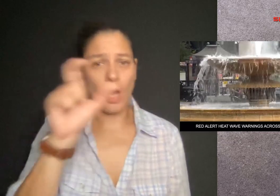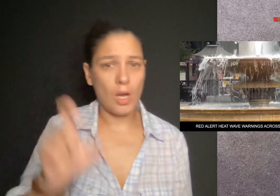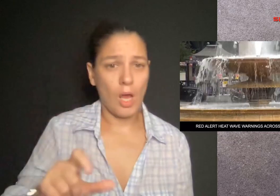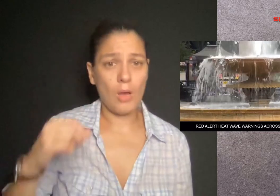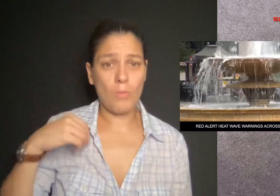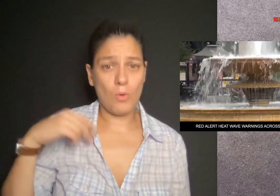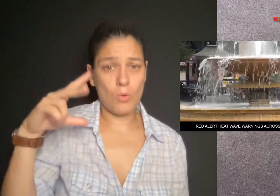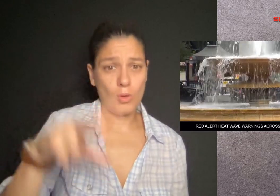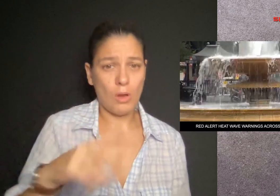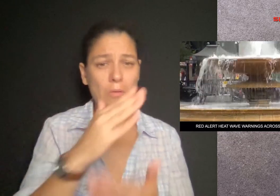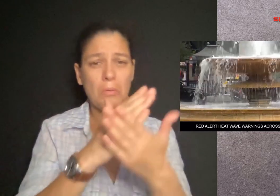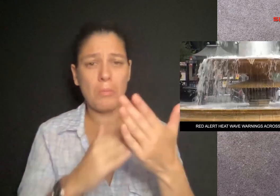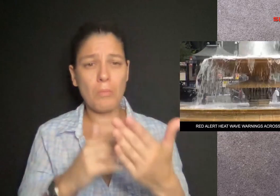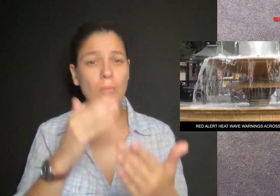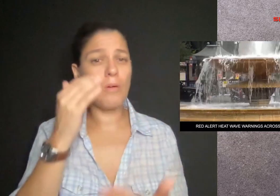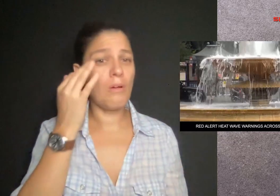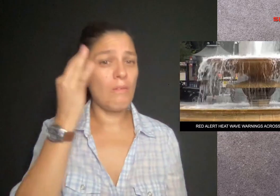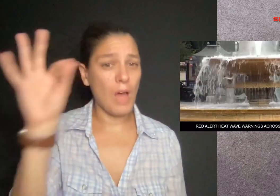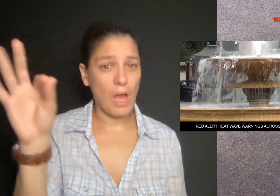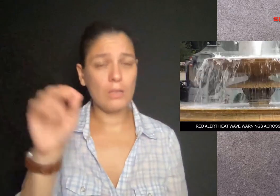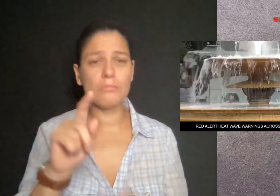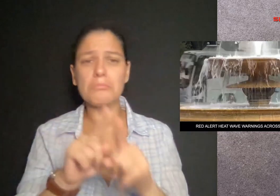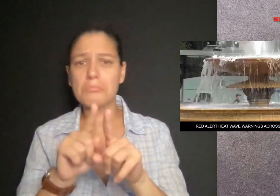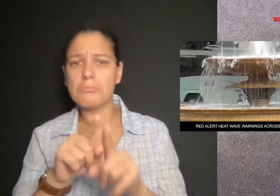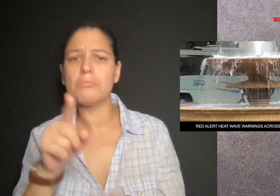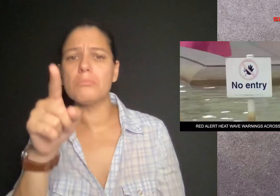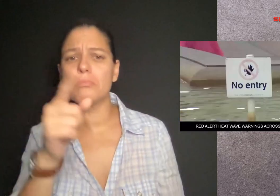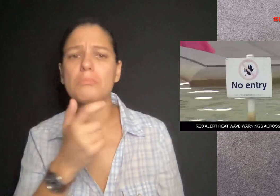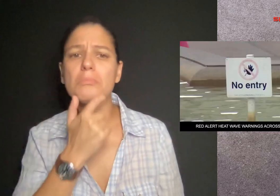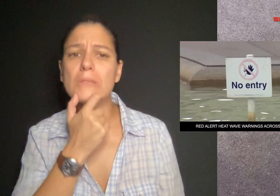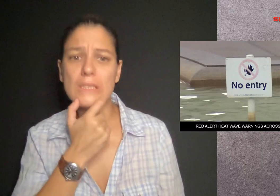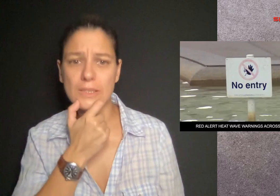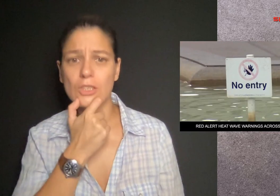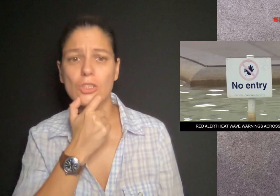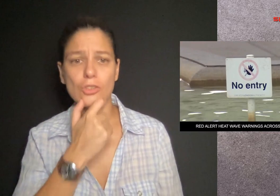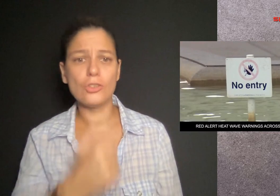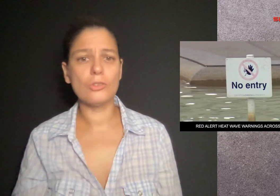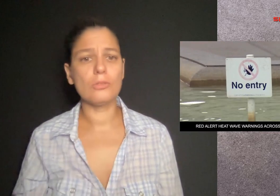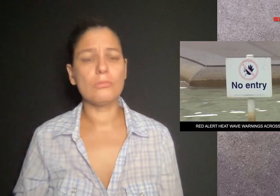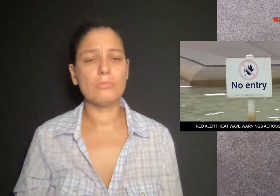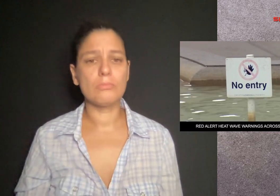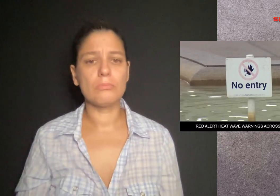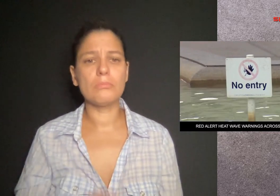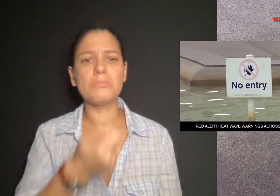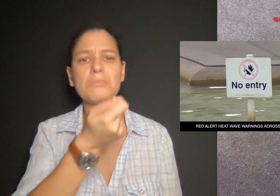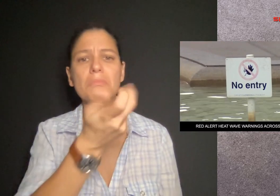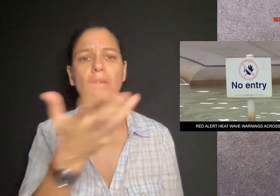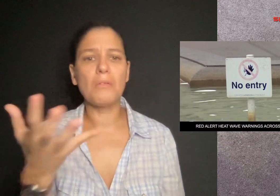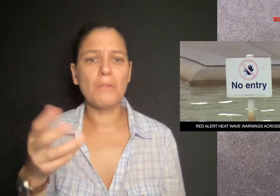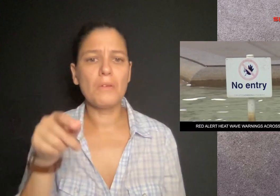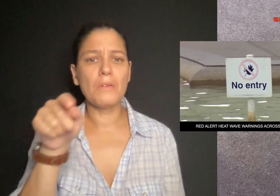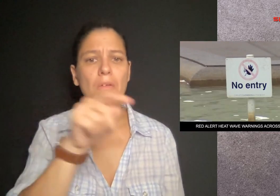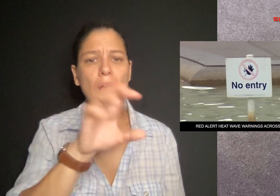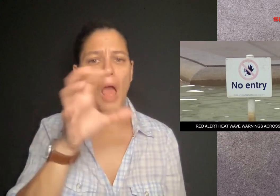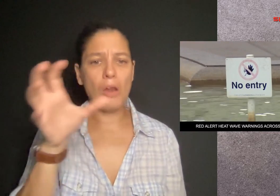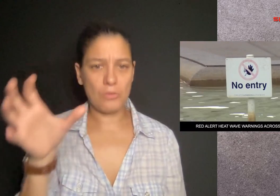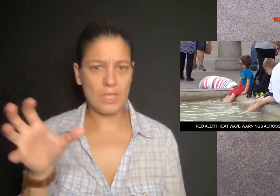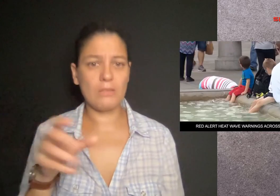The hot temperatures have been heading northwards from Spain and Italy, Portugal, parts of